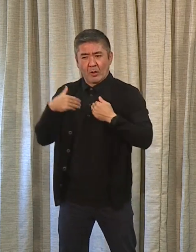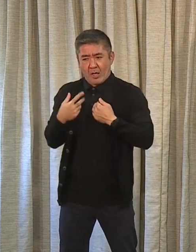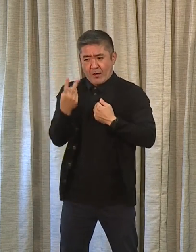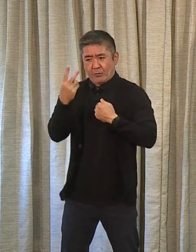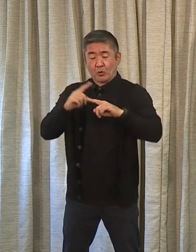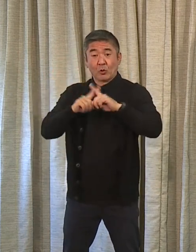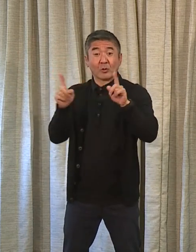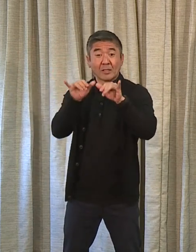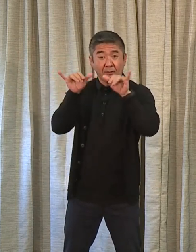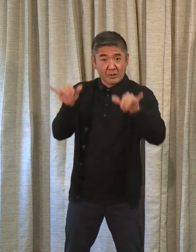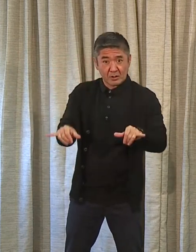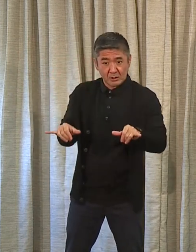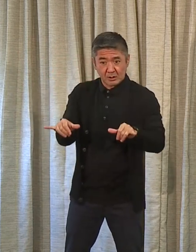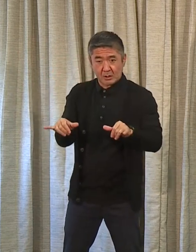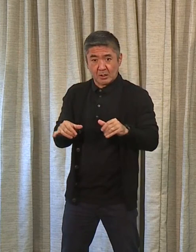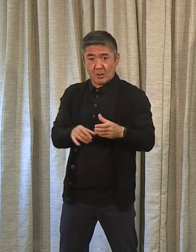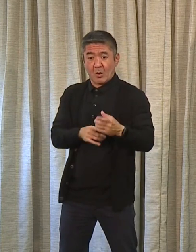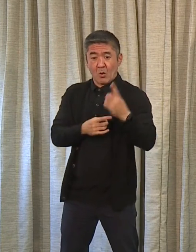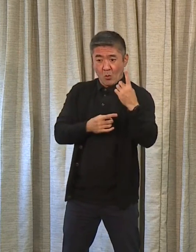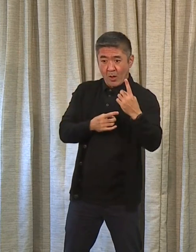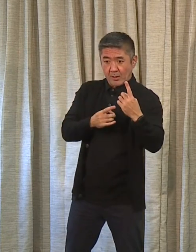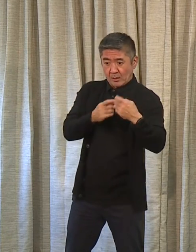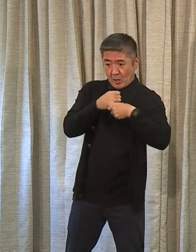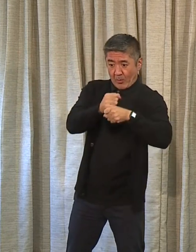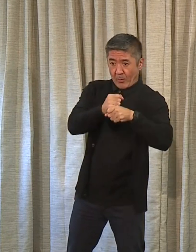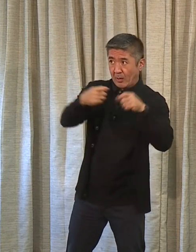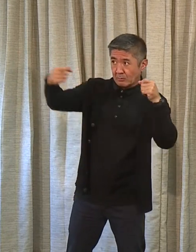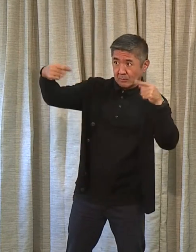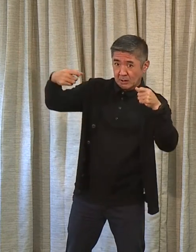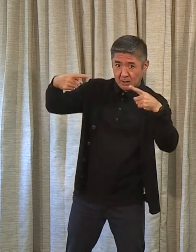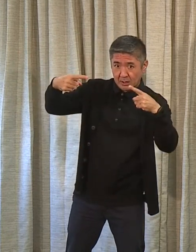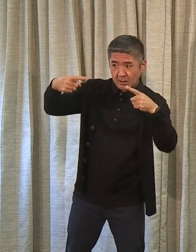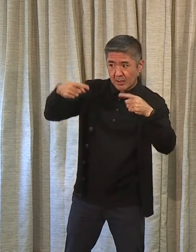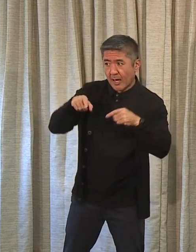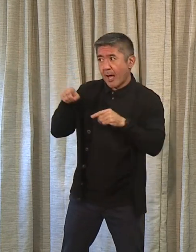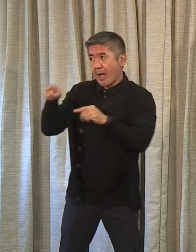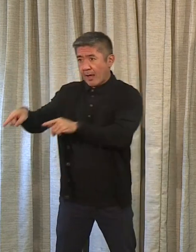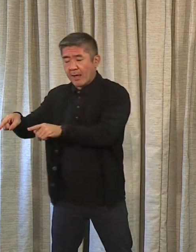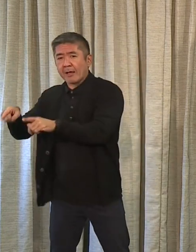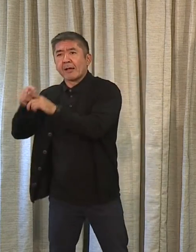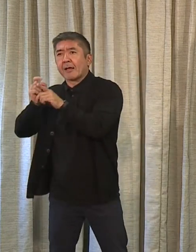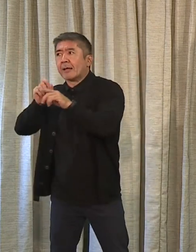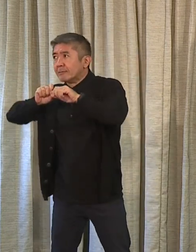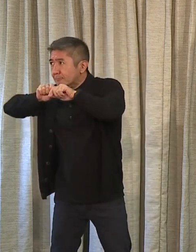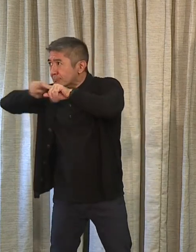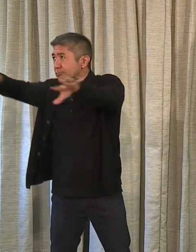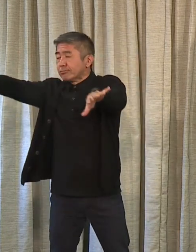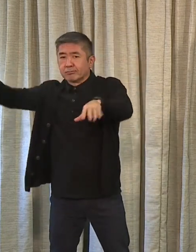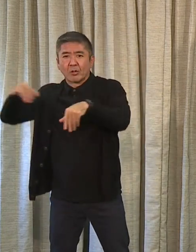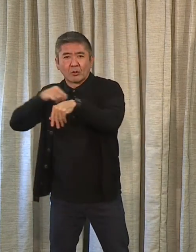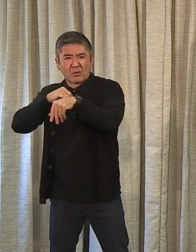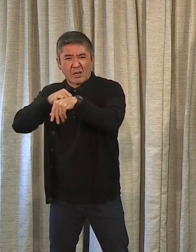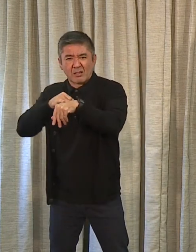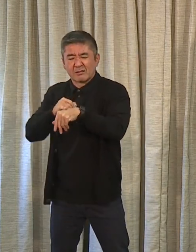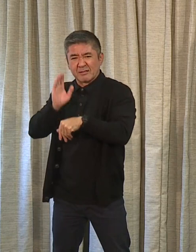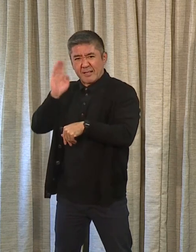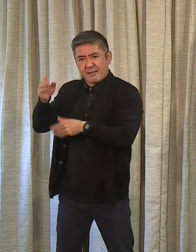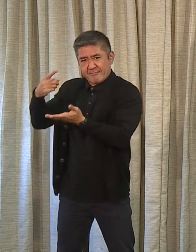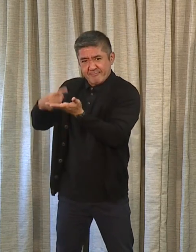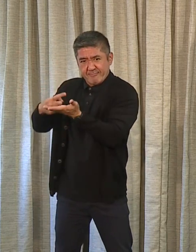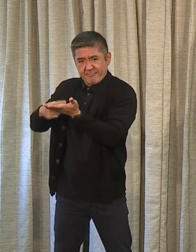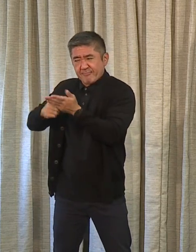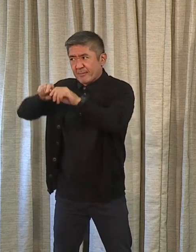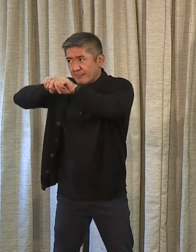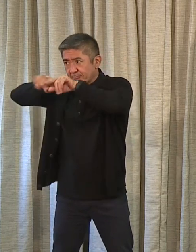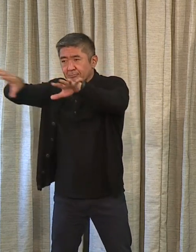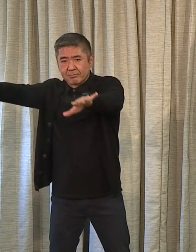systems, the part that actually generates the signal and the portion that transmits the signal on the island. And I'm going to talk about the transmission